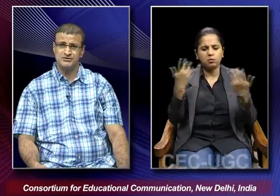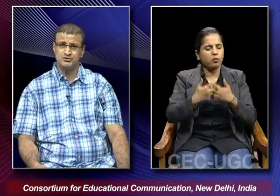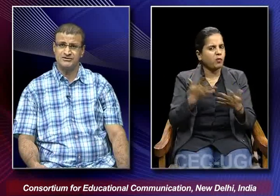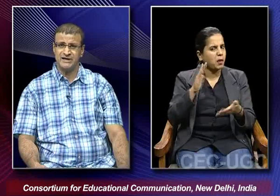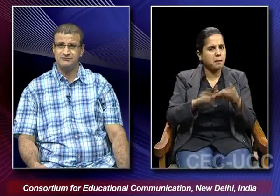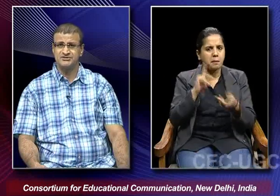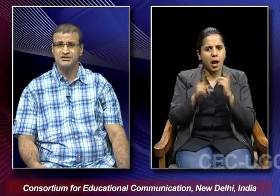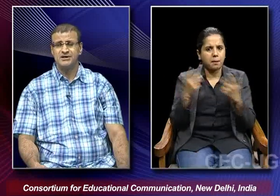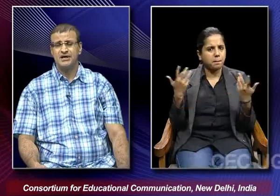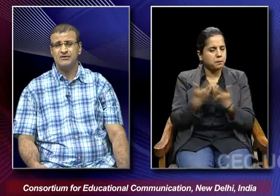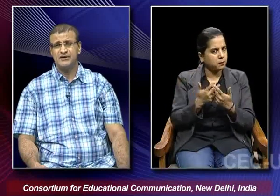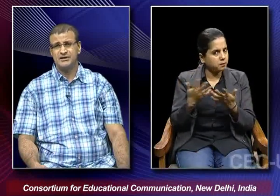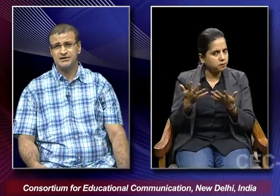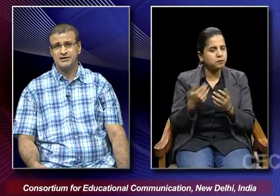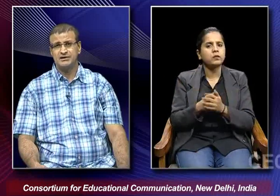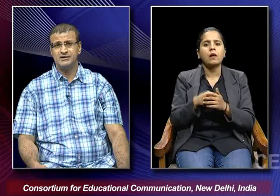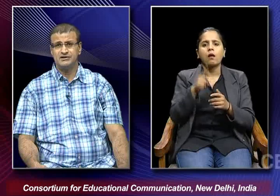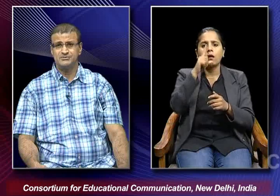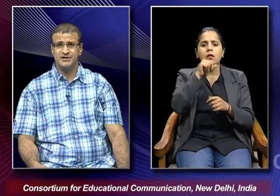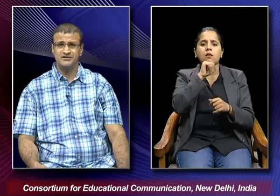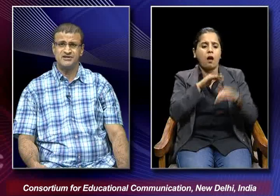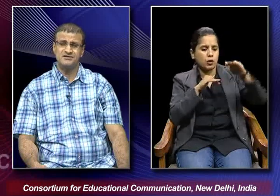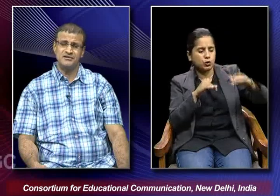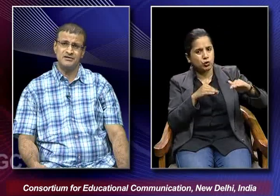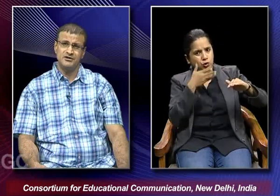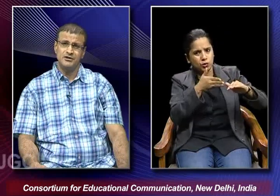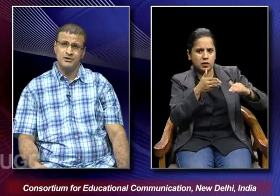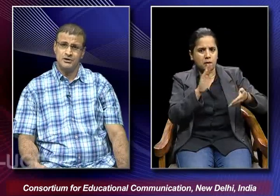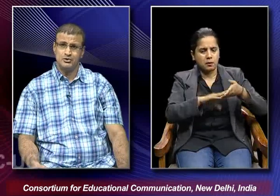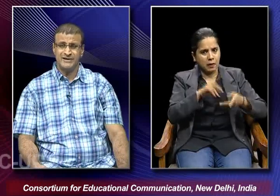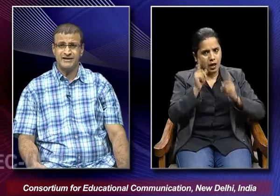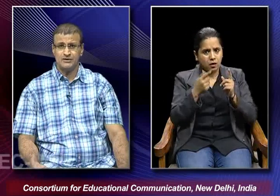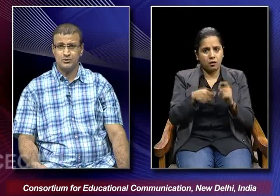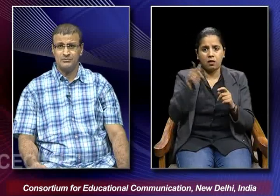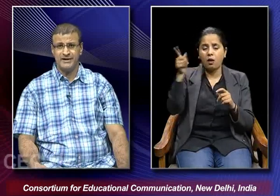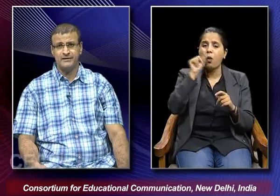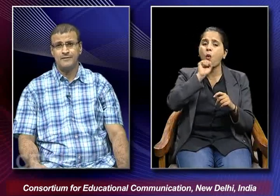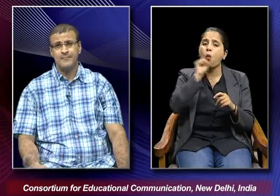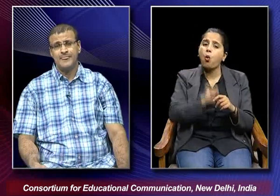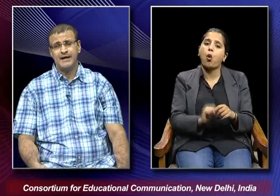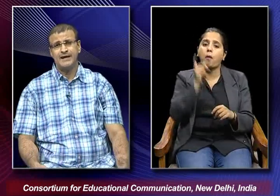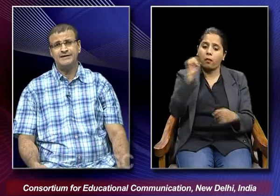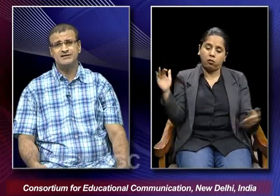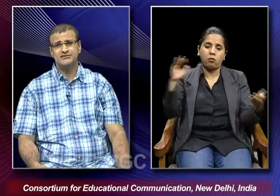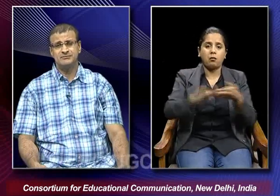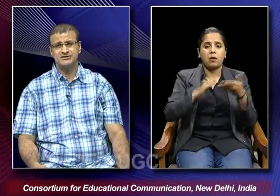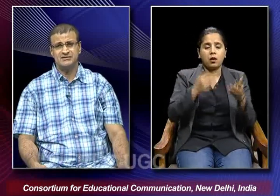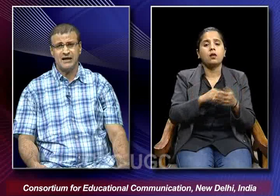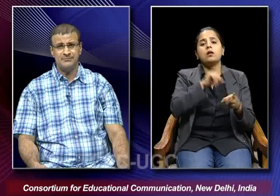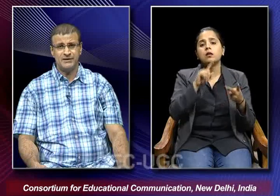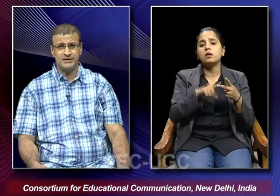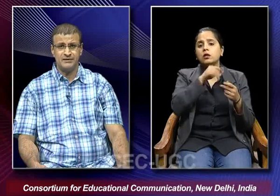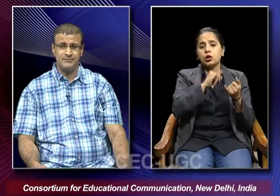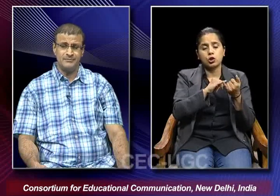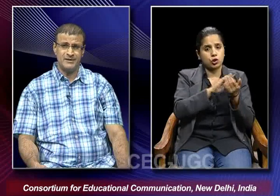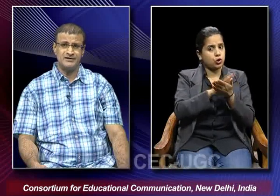in those times where a young girl is being tricked to marry an old man. And in this film Shanta